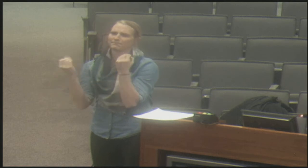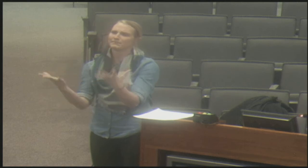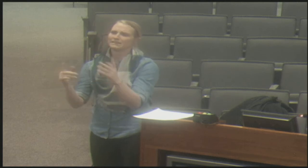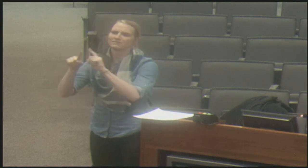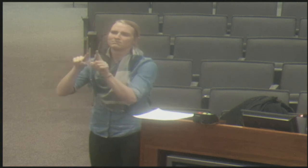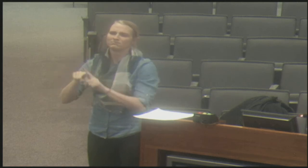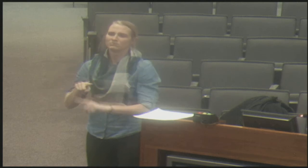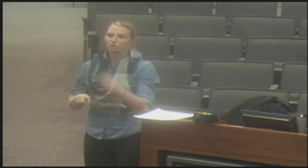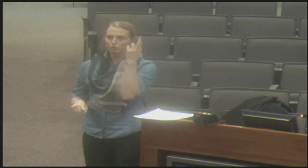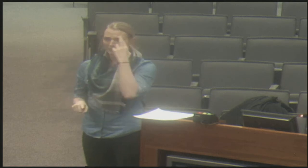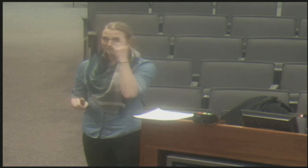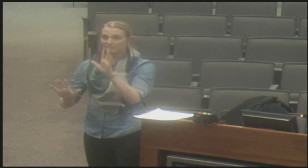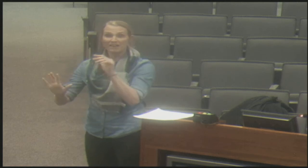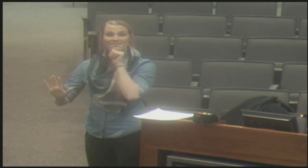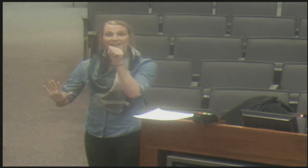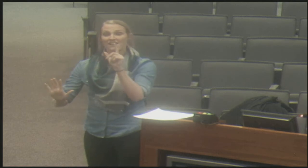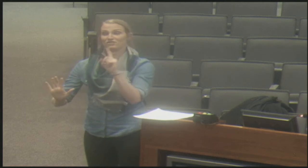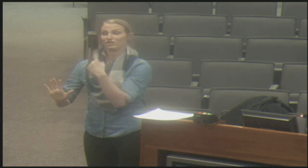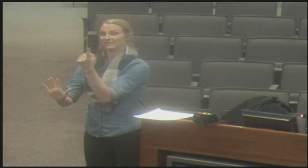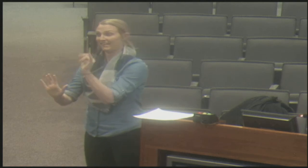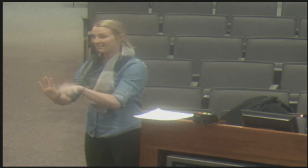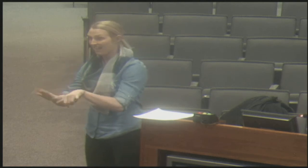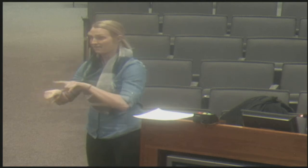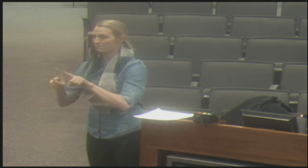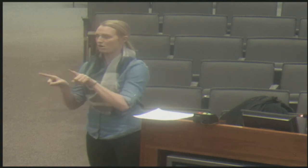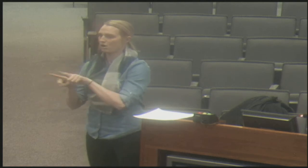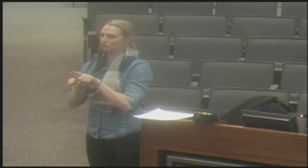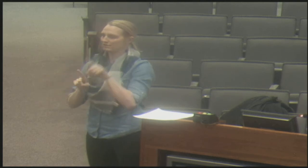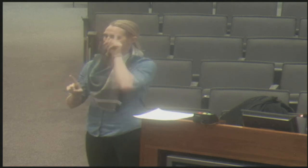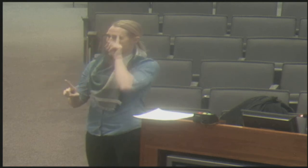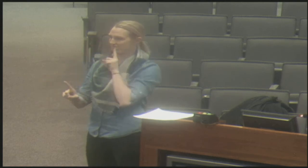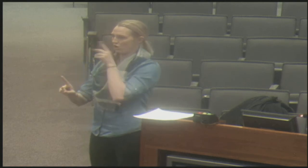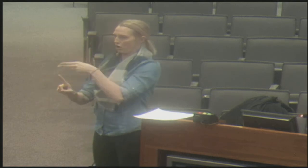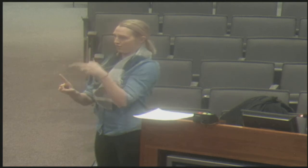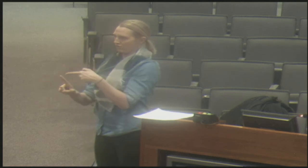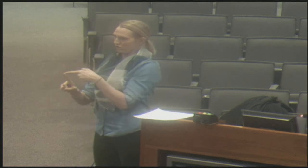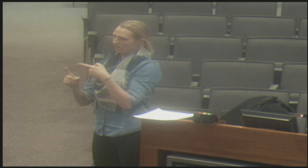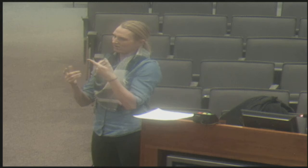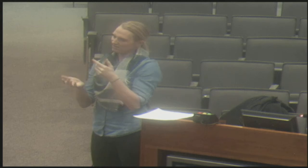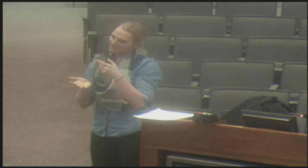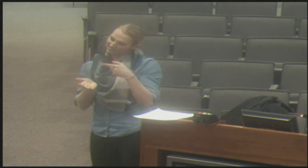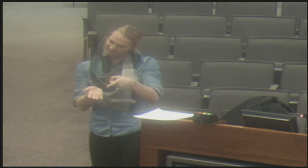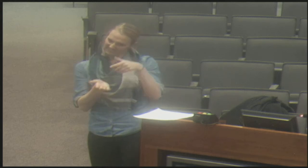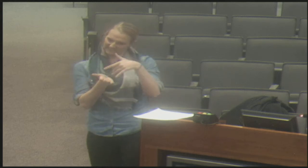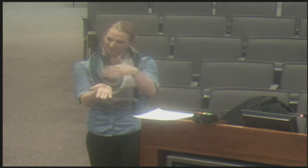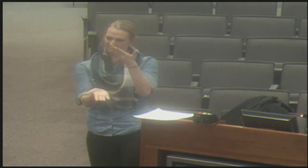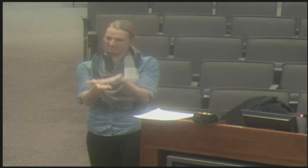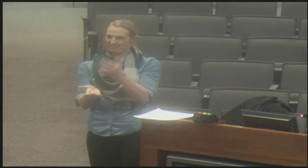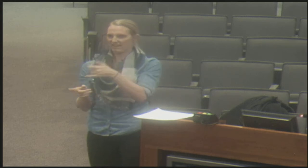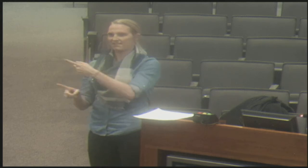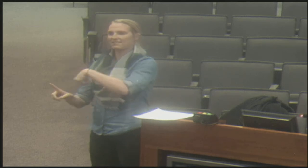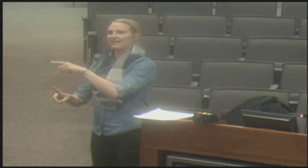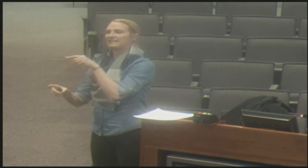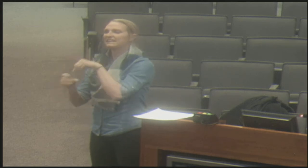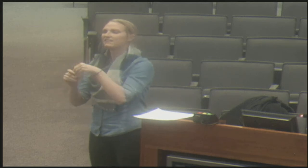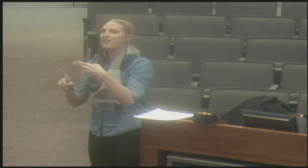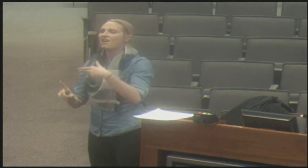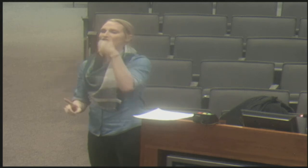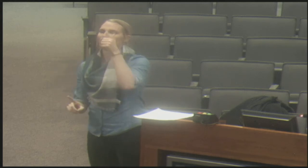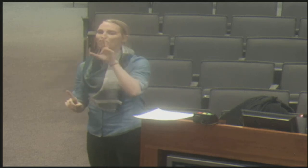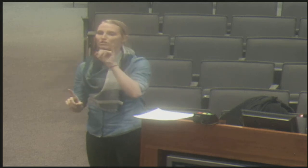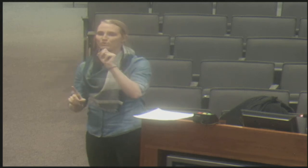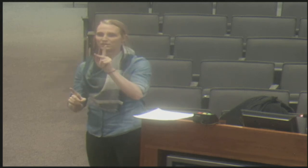the same way that their hearing peers do. And there's a wide range of reasons as to why. As a deaf or hard of hearing person,